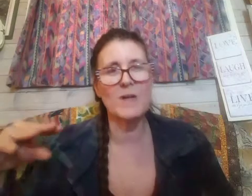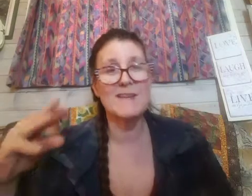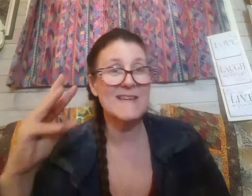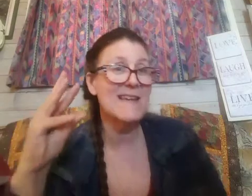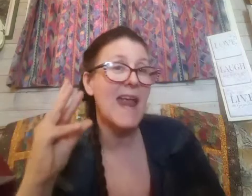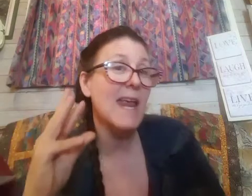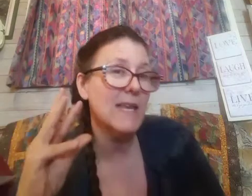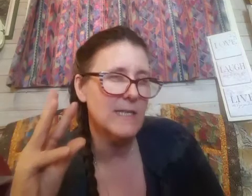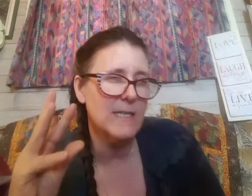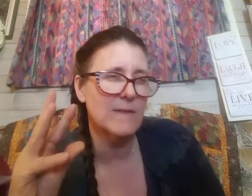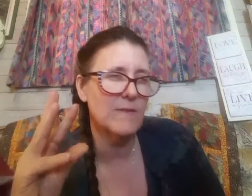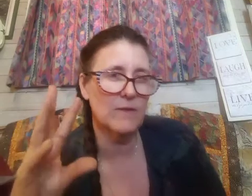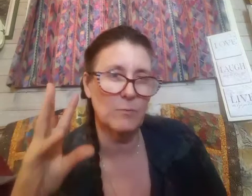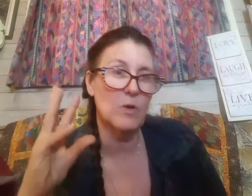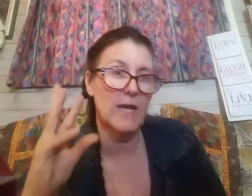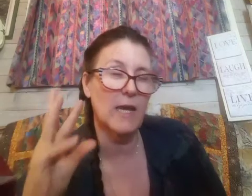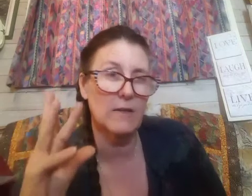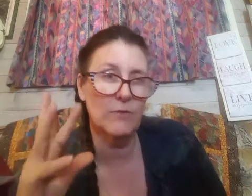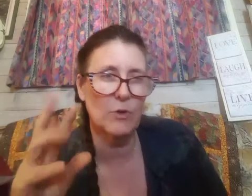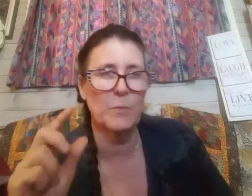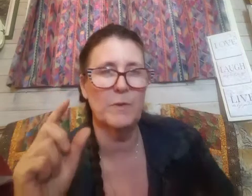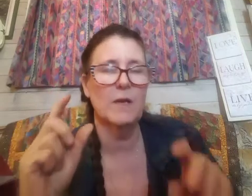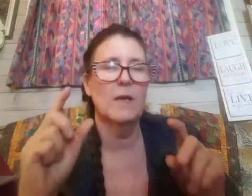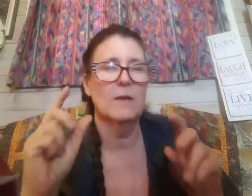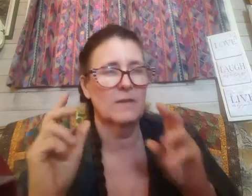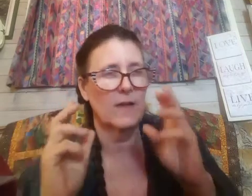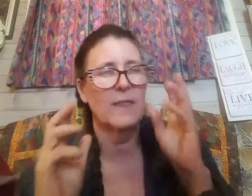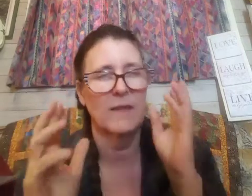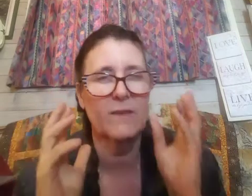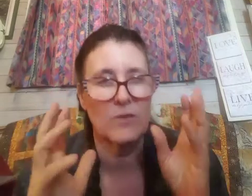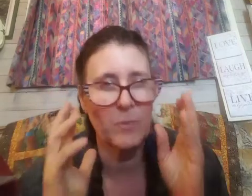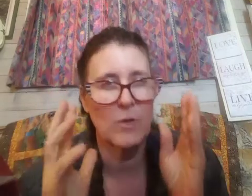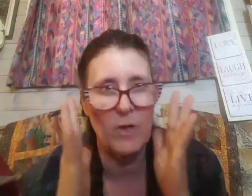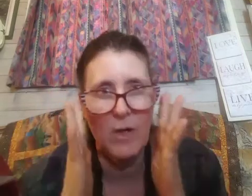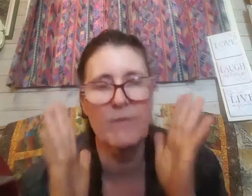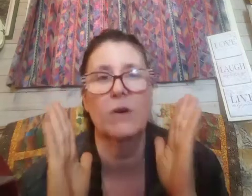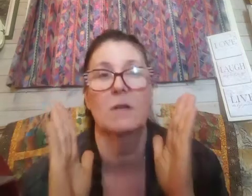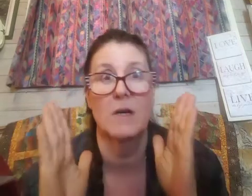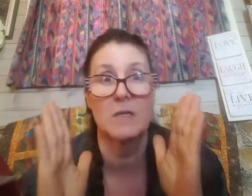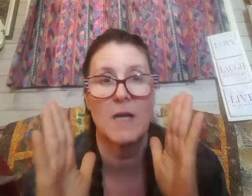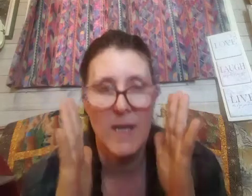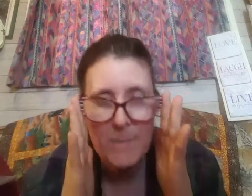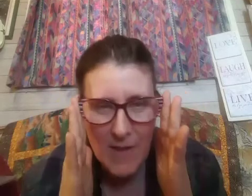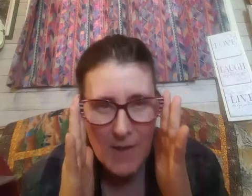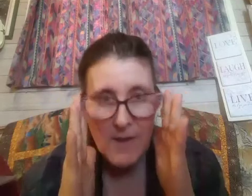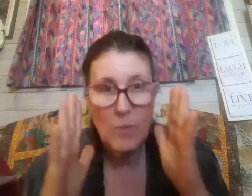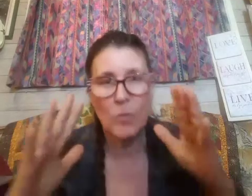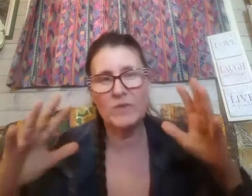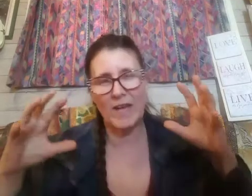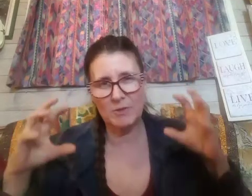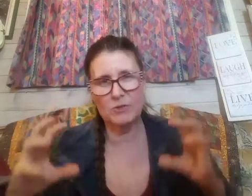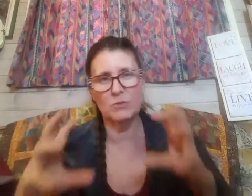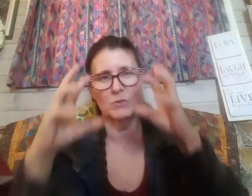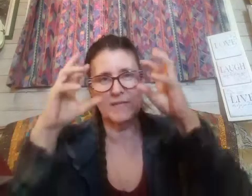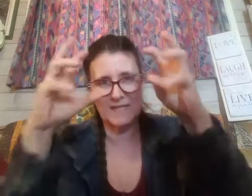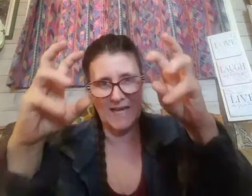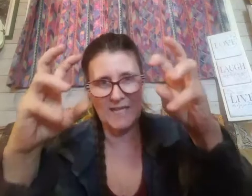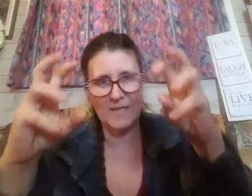negative this more negative group because I think this has been going on for a long time was able to gain the